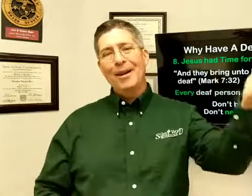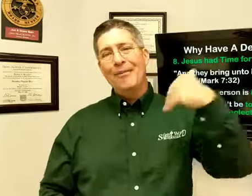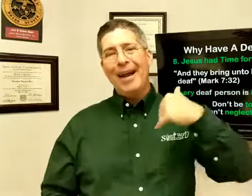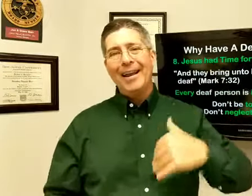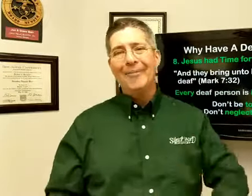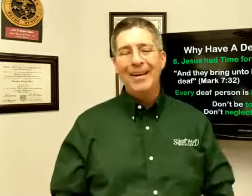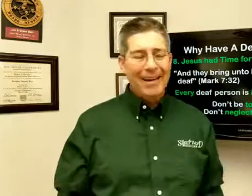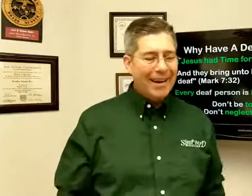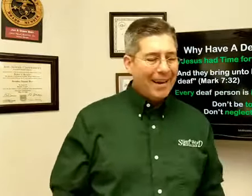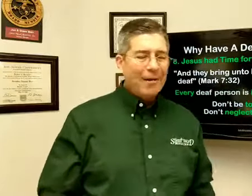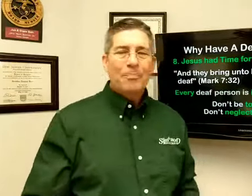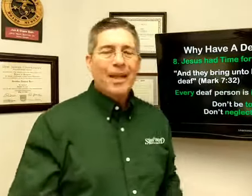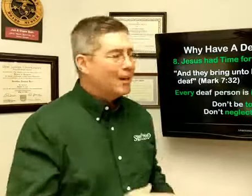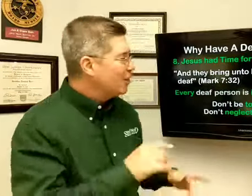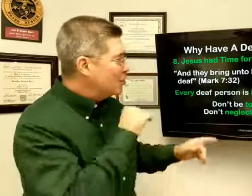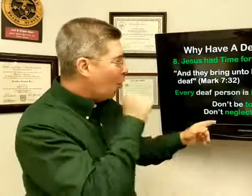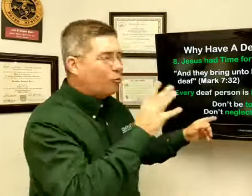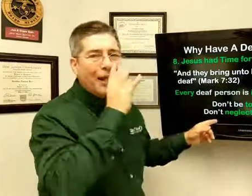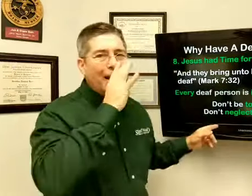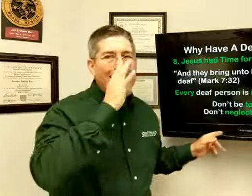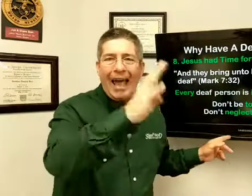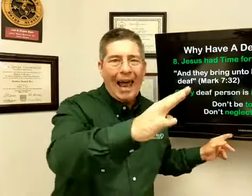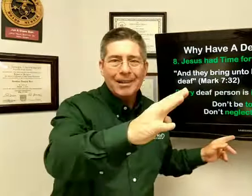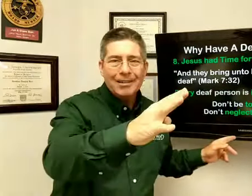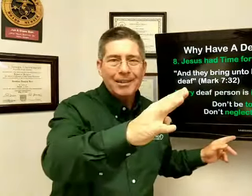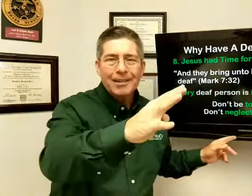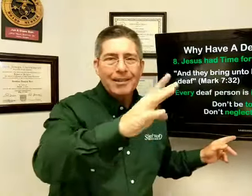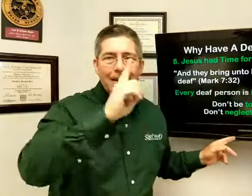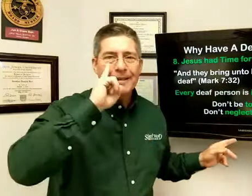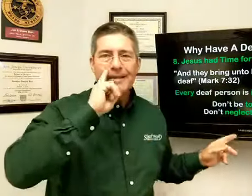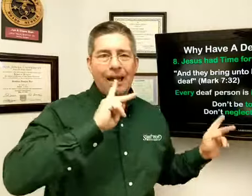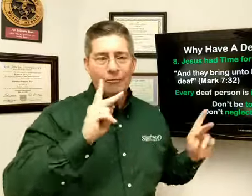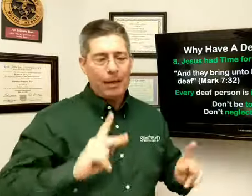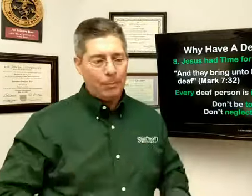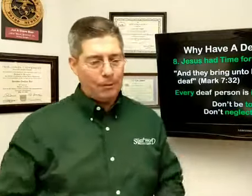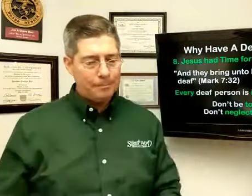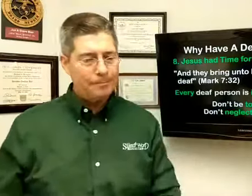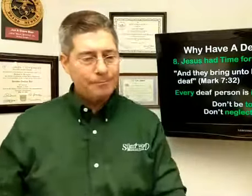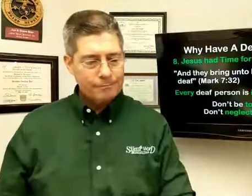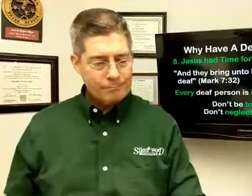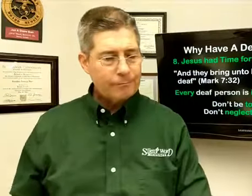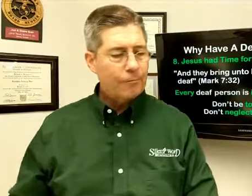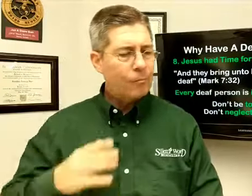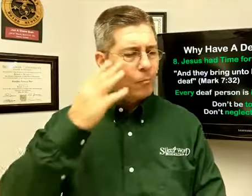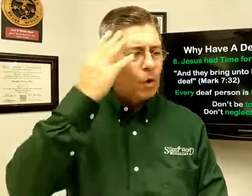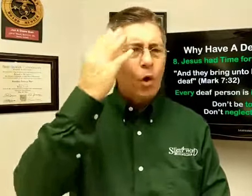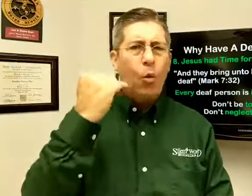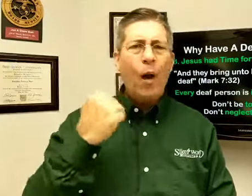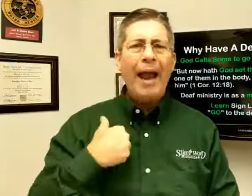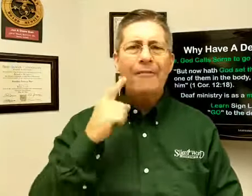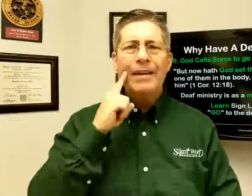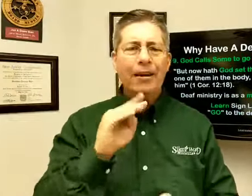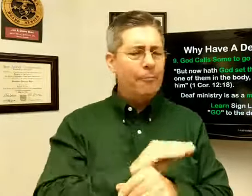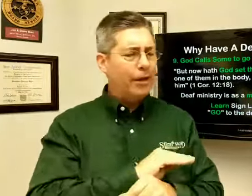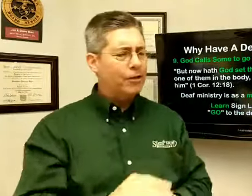invite him. Don't neglect deaf people. Why have a deaf ministry?